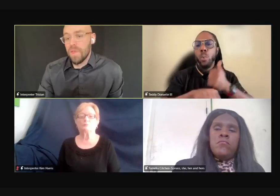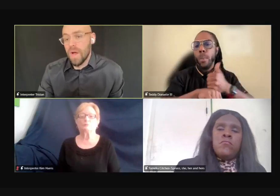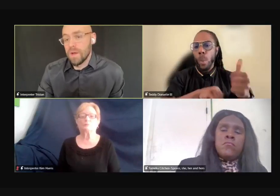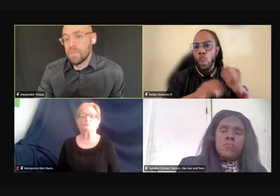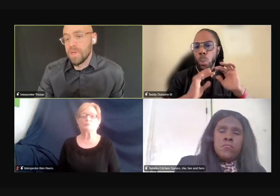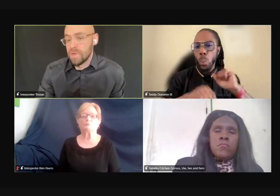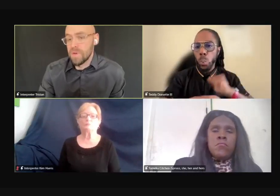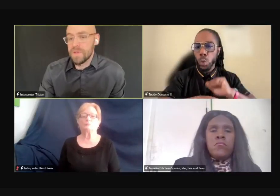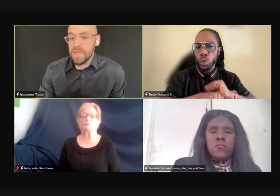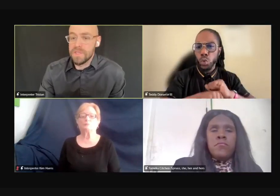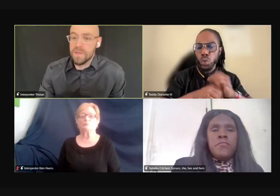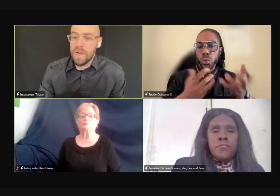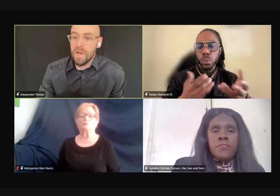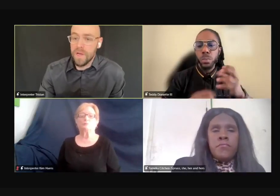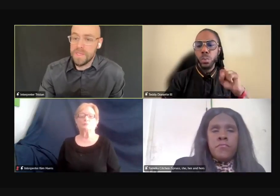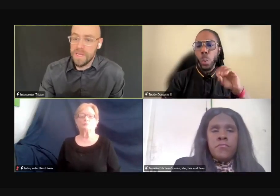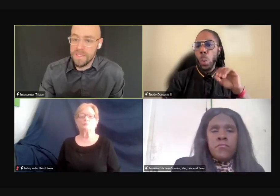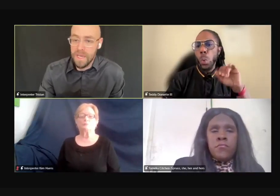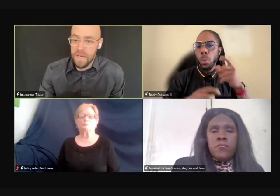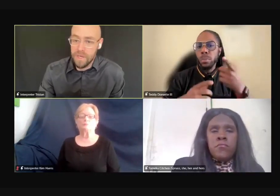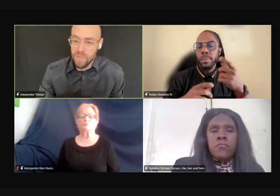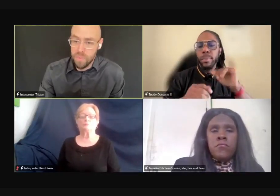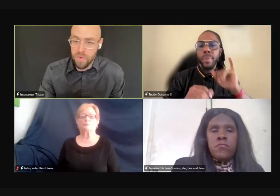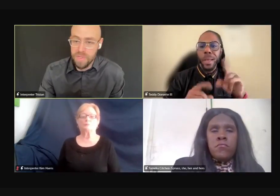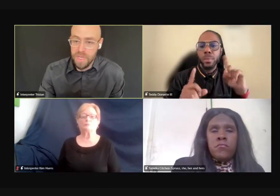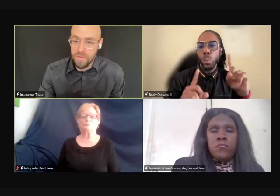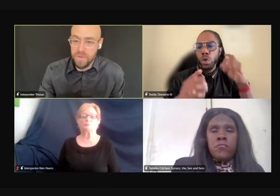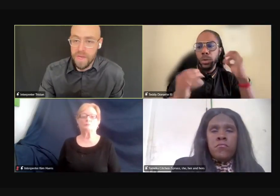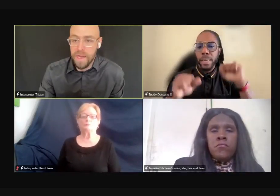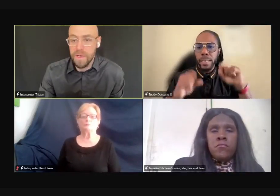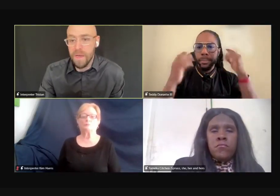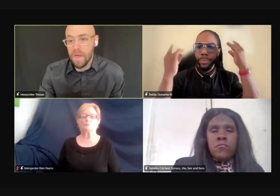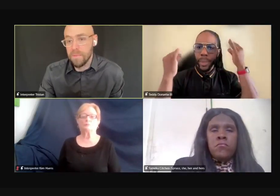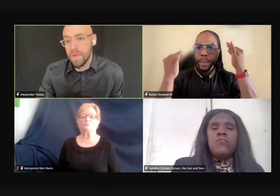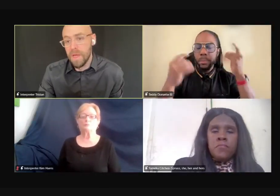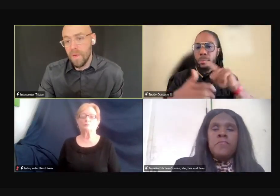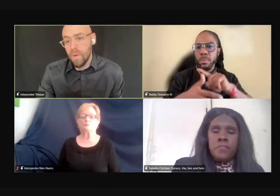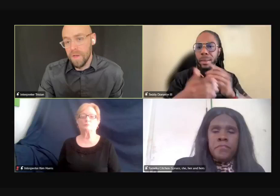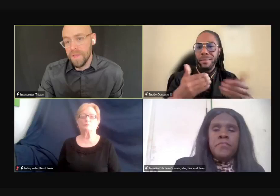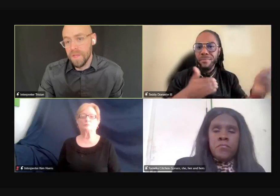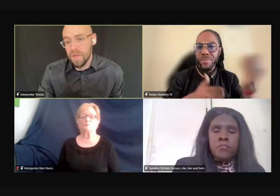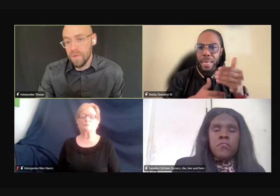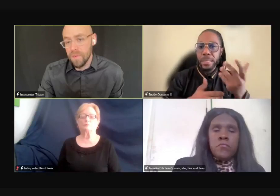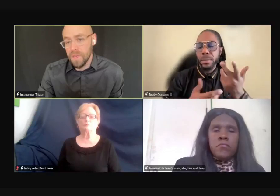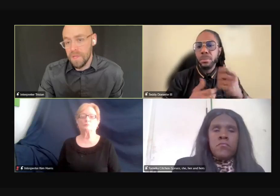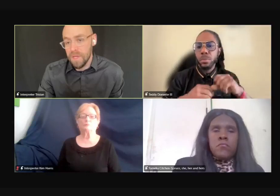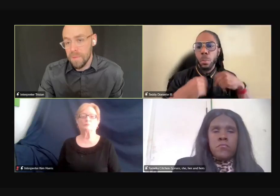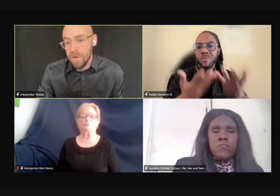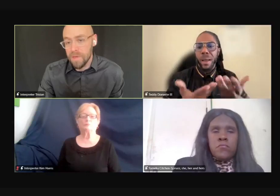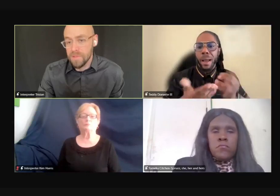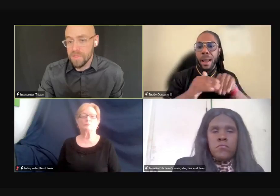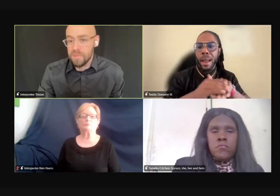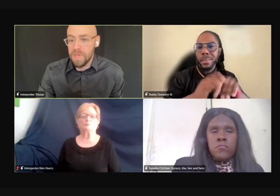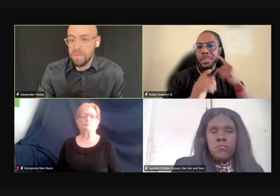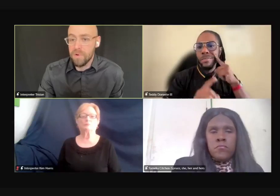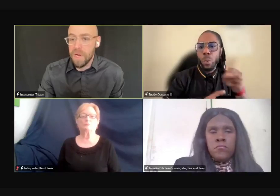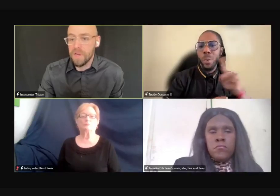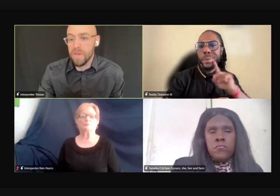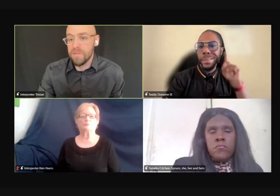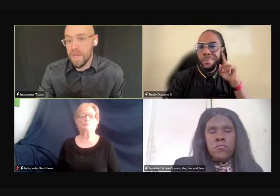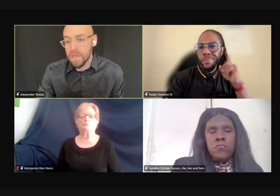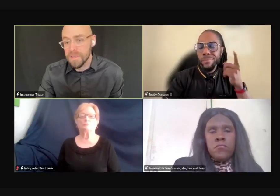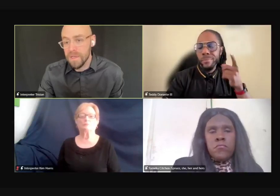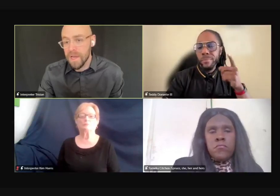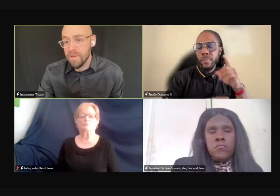scheduled online, but you do have to consider how long it takes to get an interpreter scheduled for that. one thing that you can think about is just being